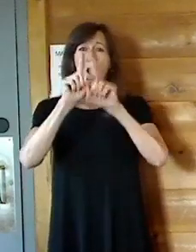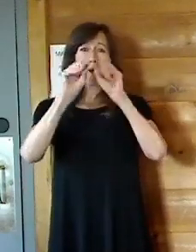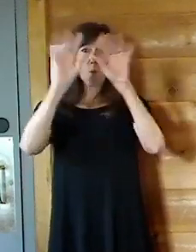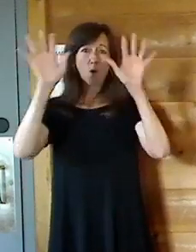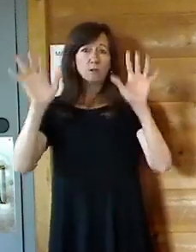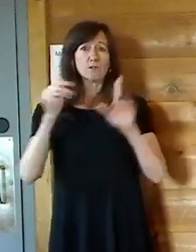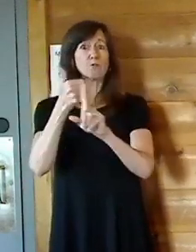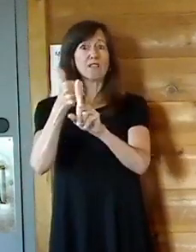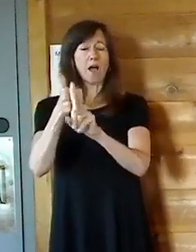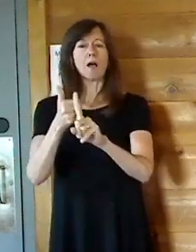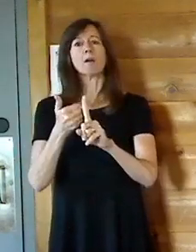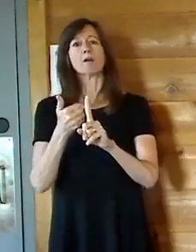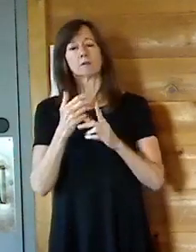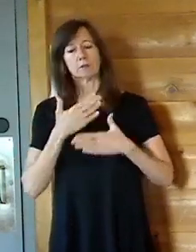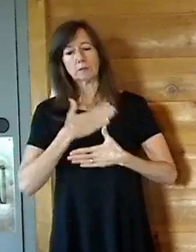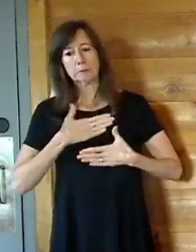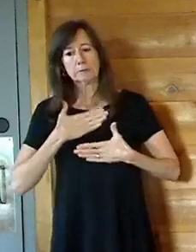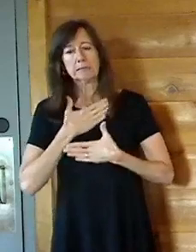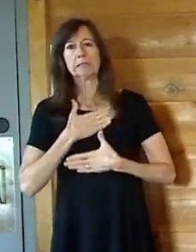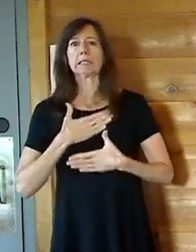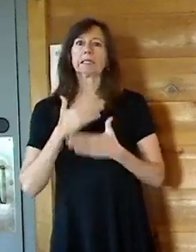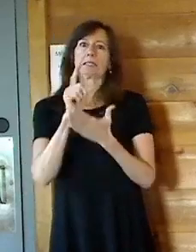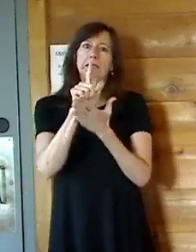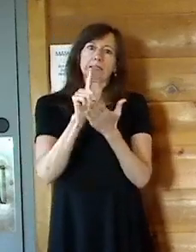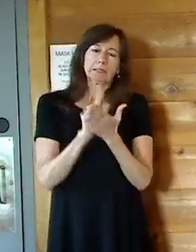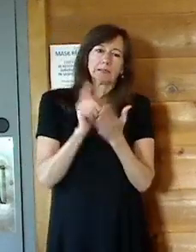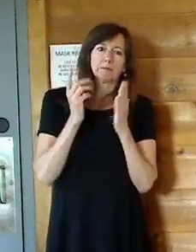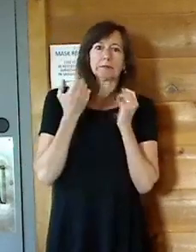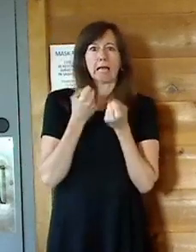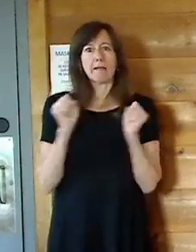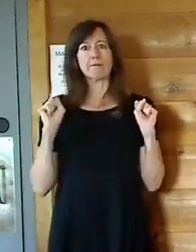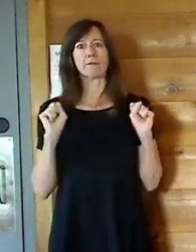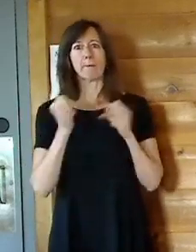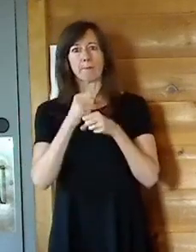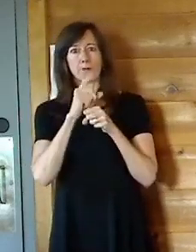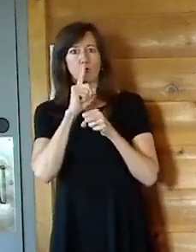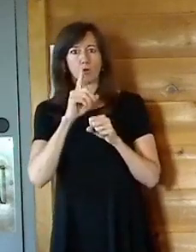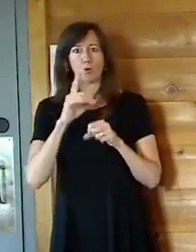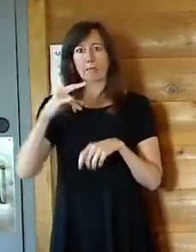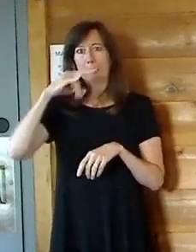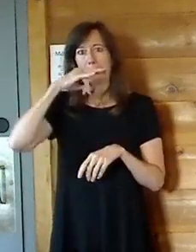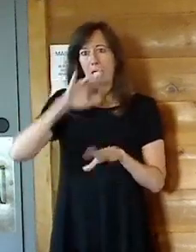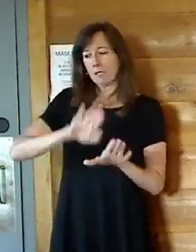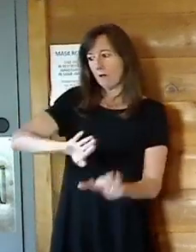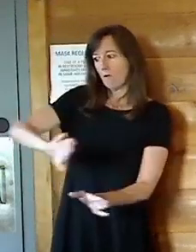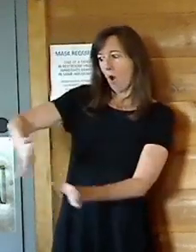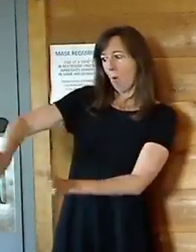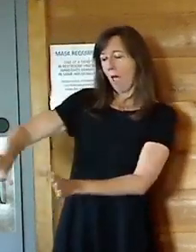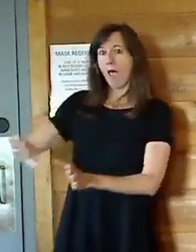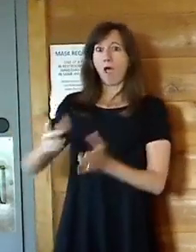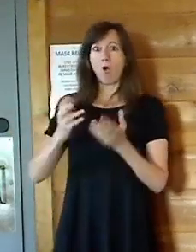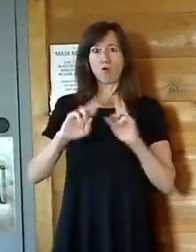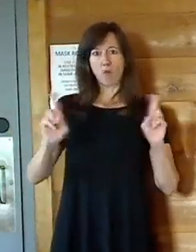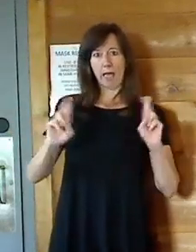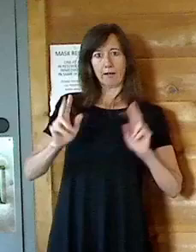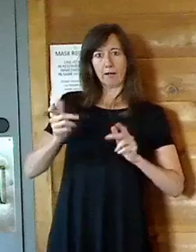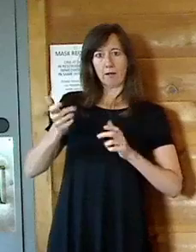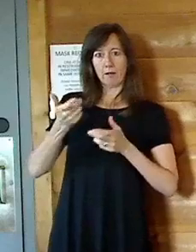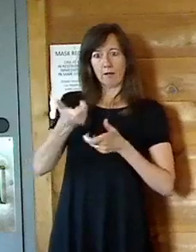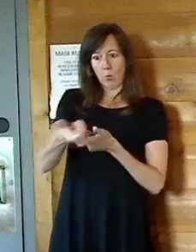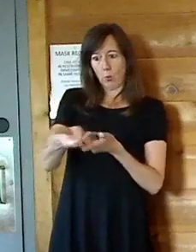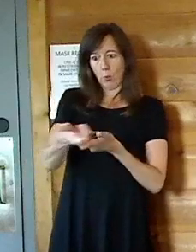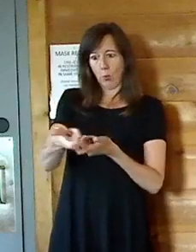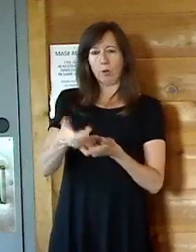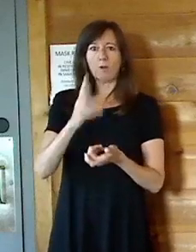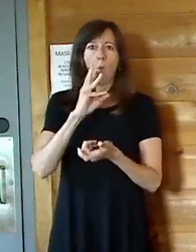keep good distance, keep kids away from them. Make sure you're prepared to hose them down. We encourage you simply to watch one of those great fireworks displays